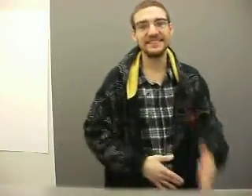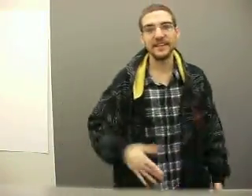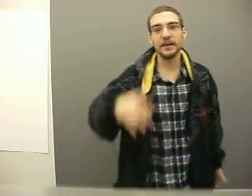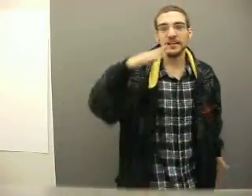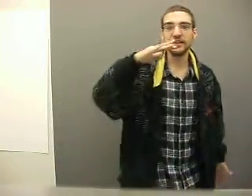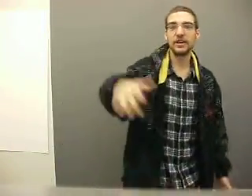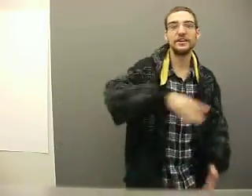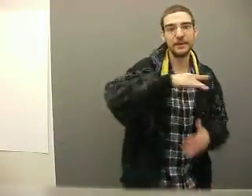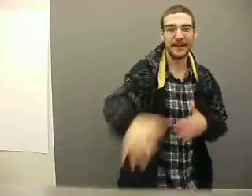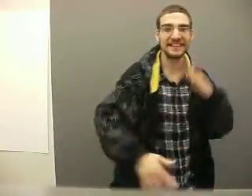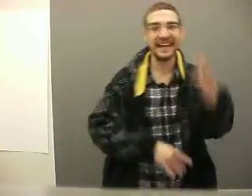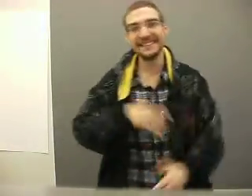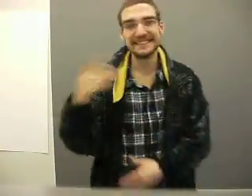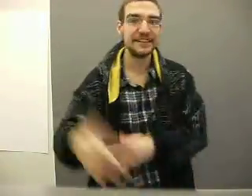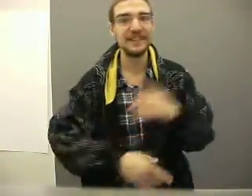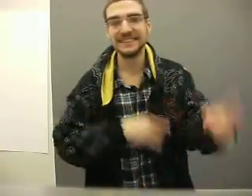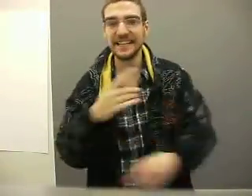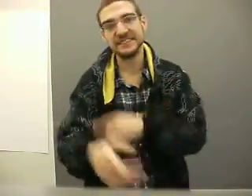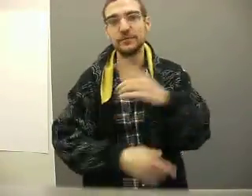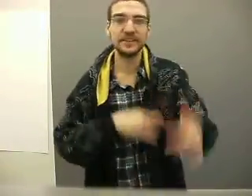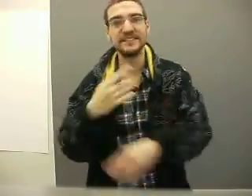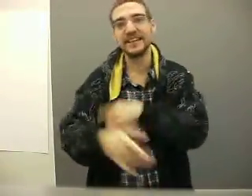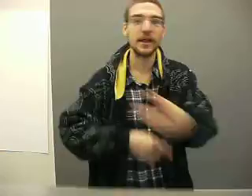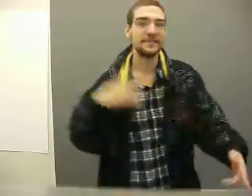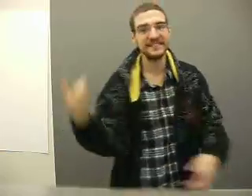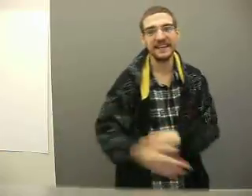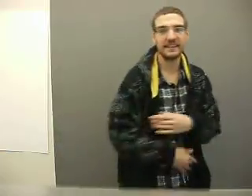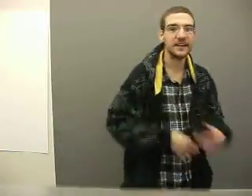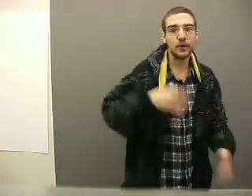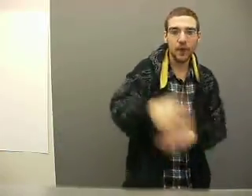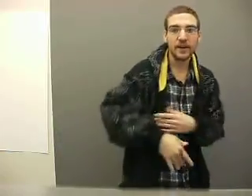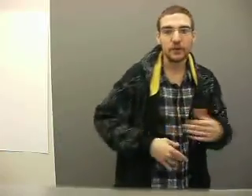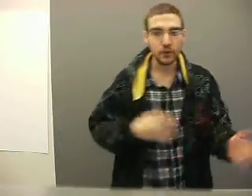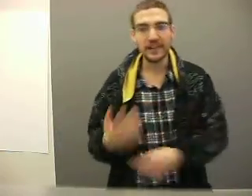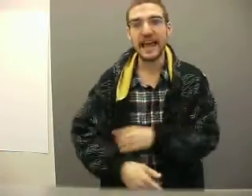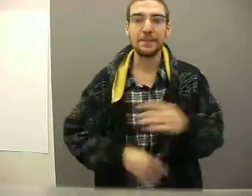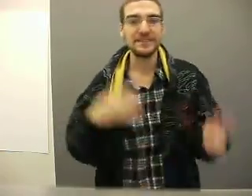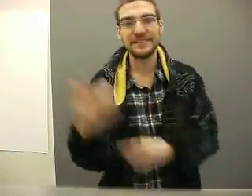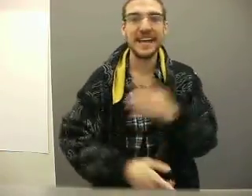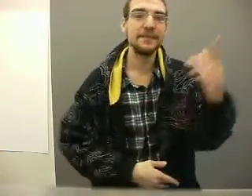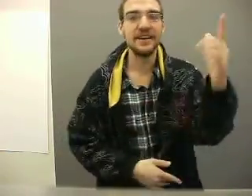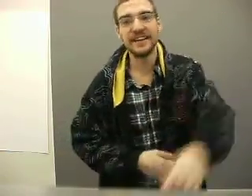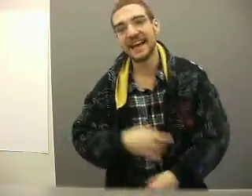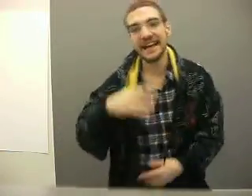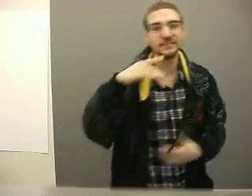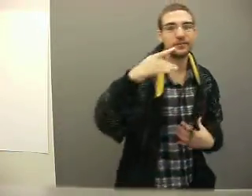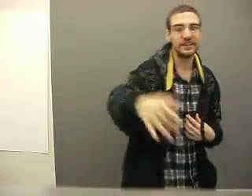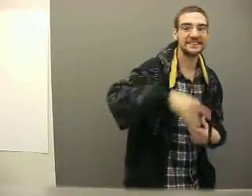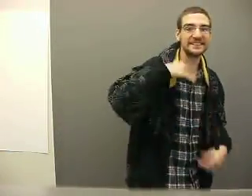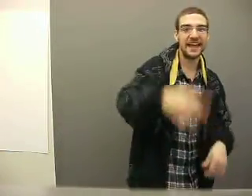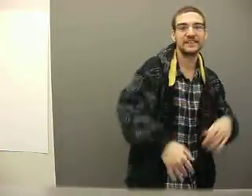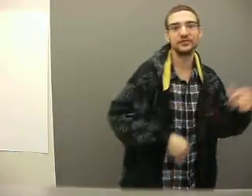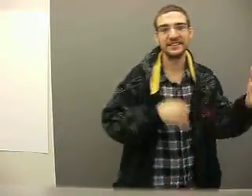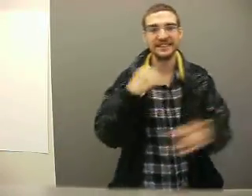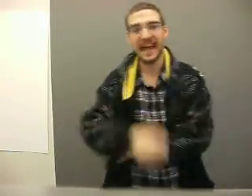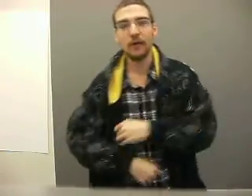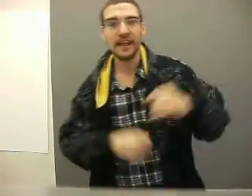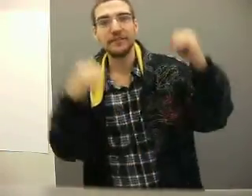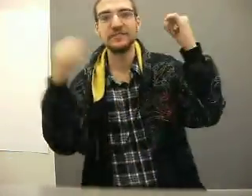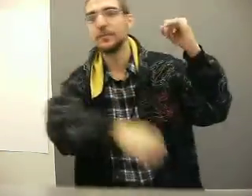shit. Turn back to ancient civilizations with the shit that I've been stating. What? Rune it like Mesopotamia. Y'all cats don't understand. Stretch it out like WrestleMania.